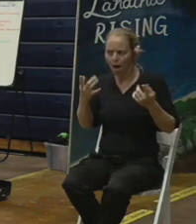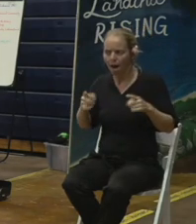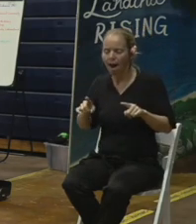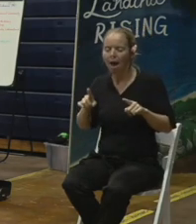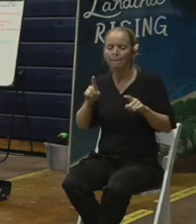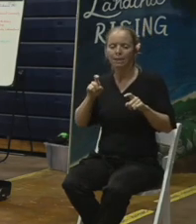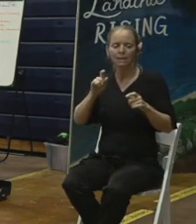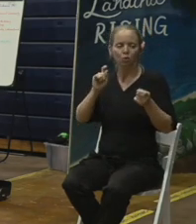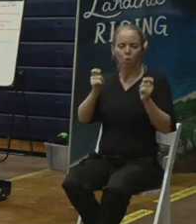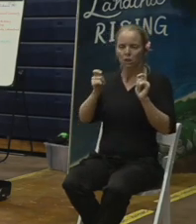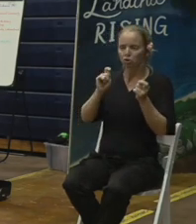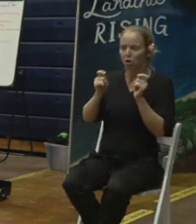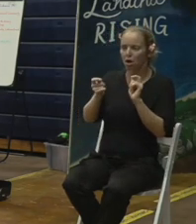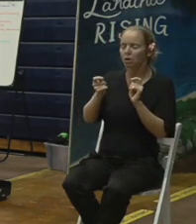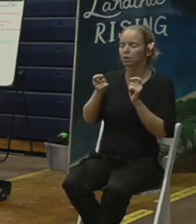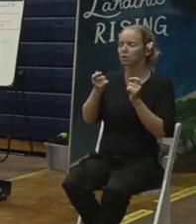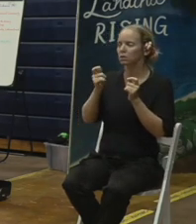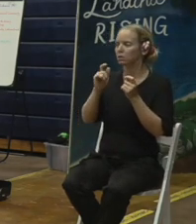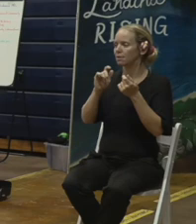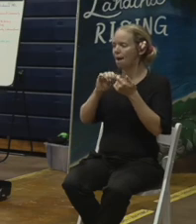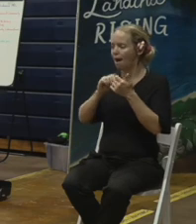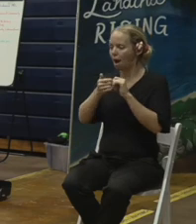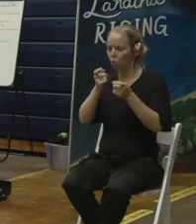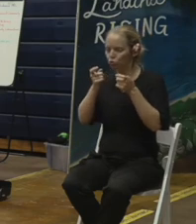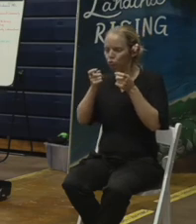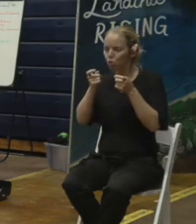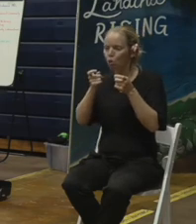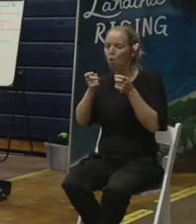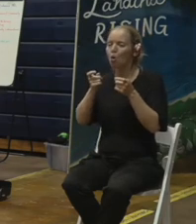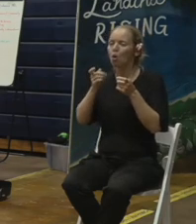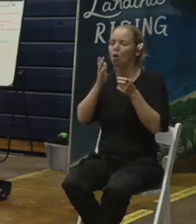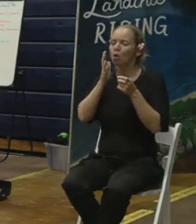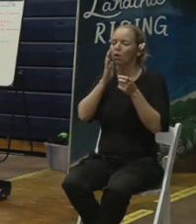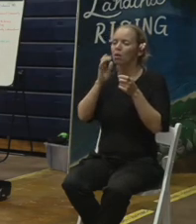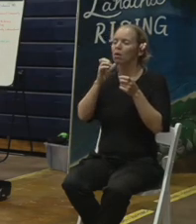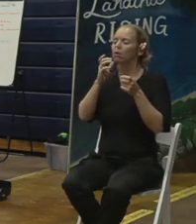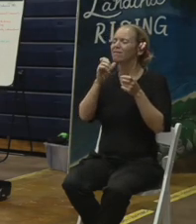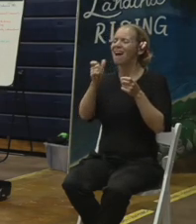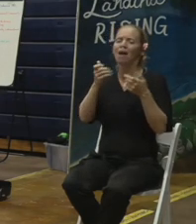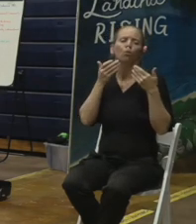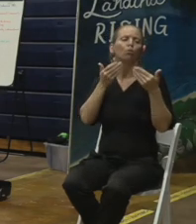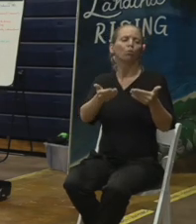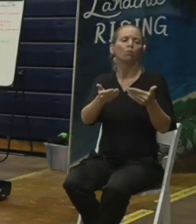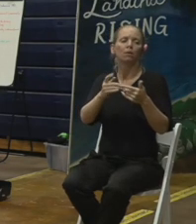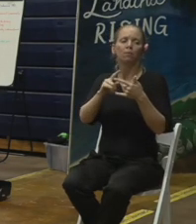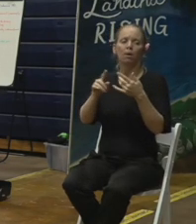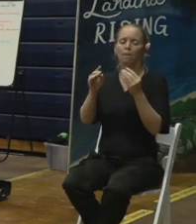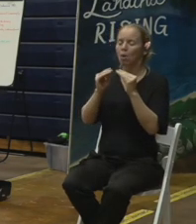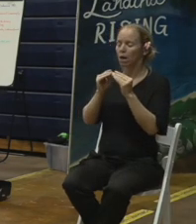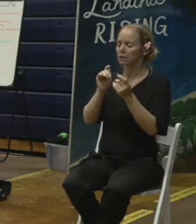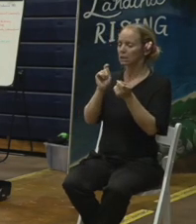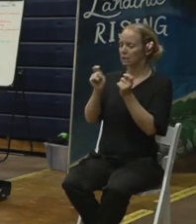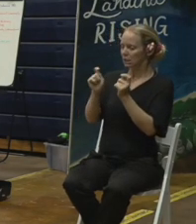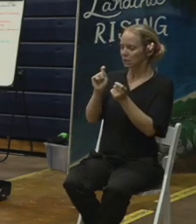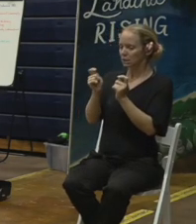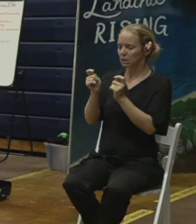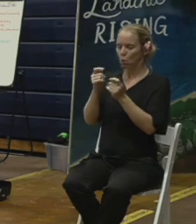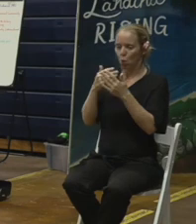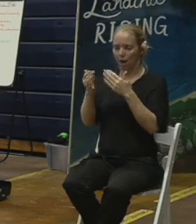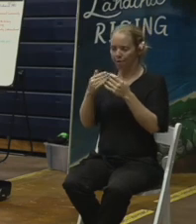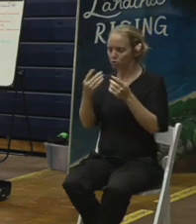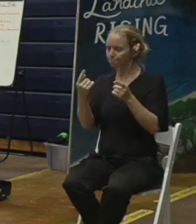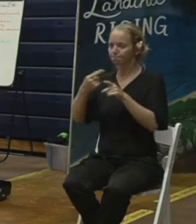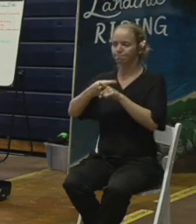adjust how we're adding how we are spraying whatever the conditions are they will adjust to address that